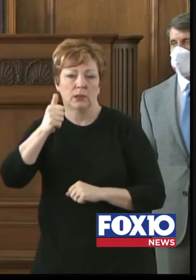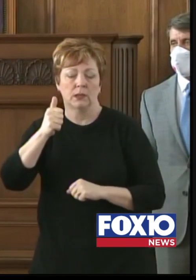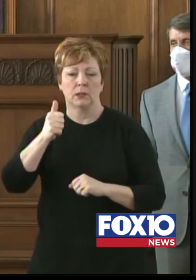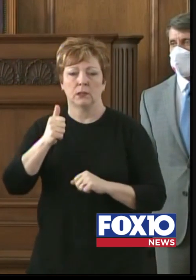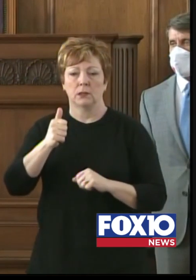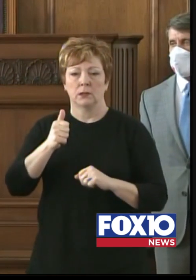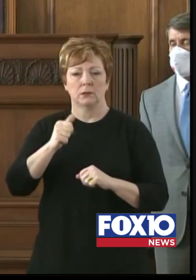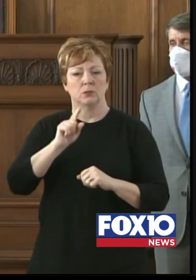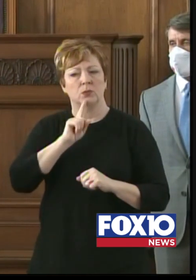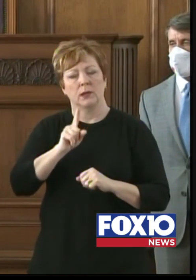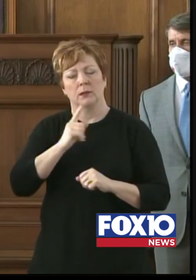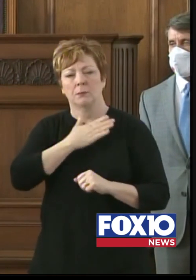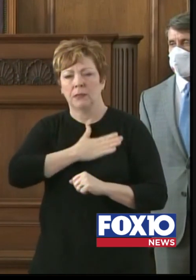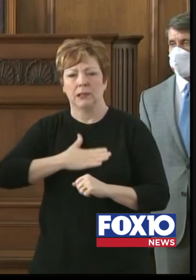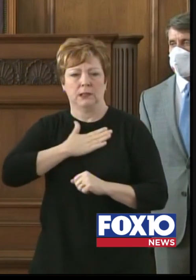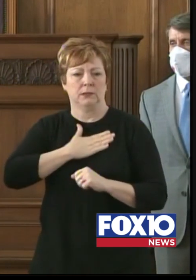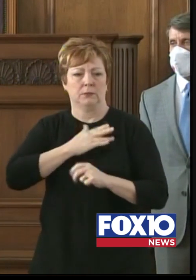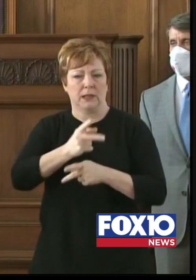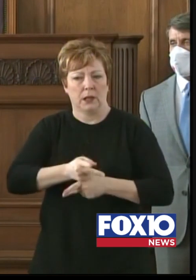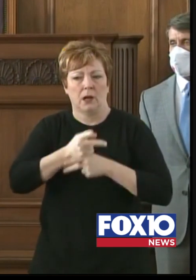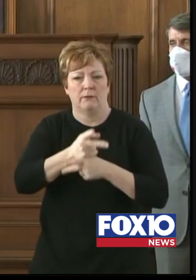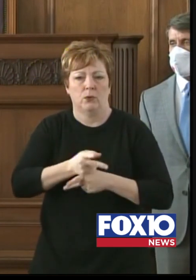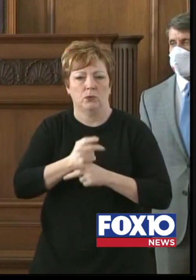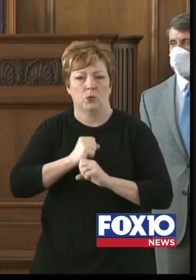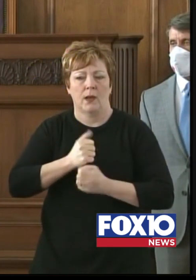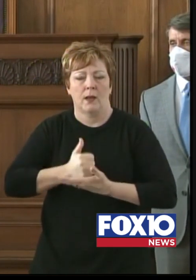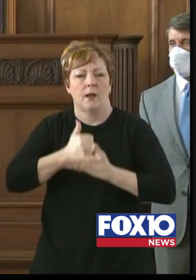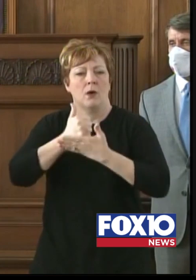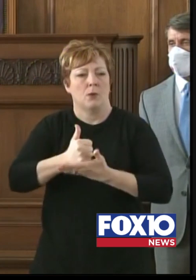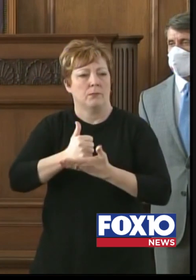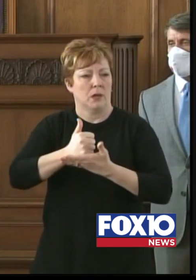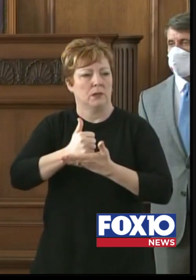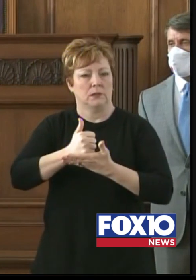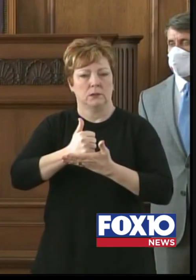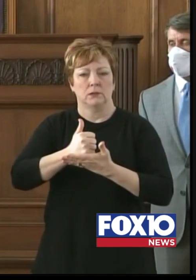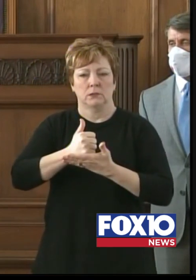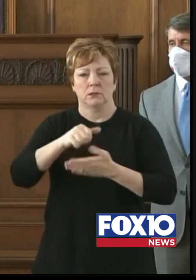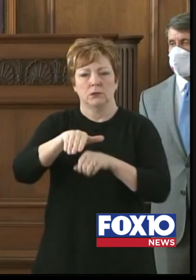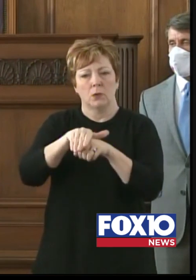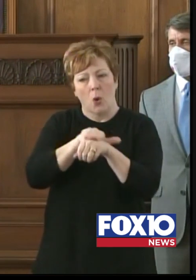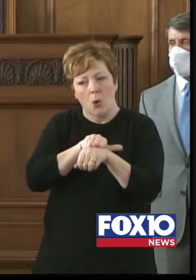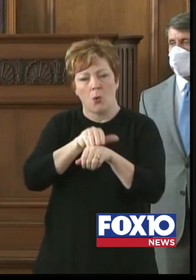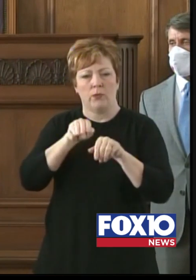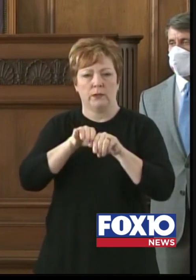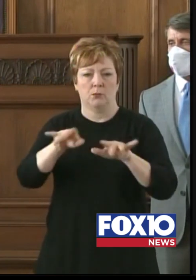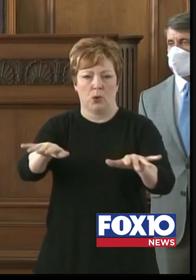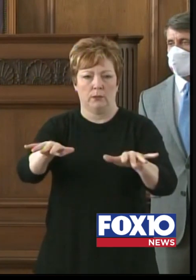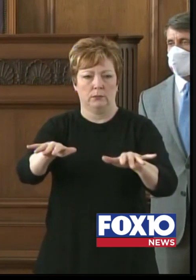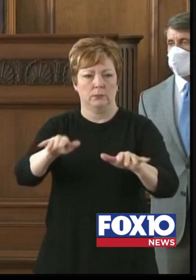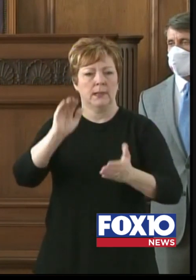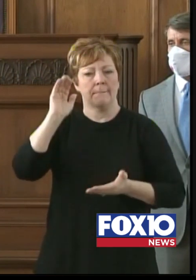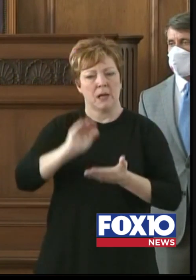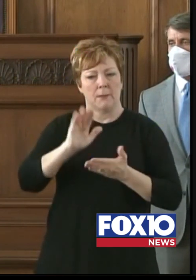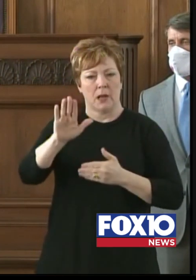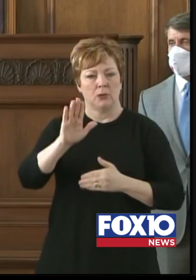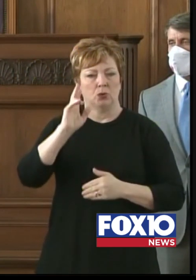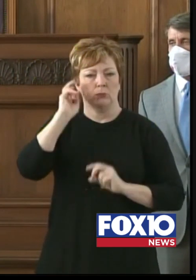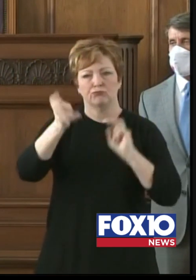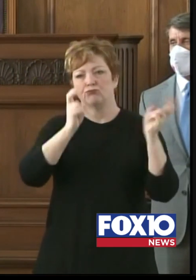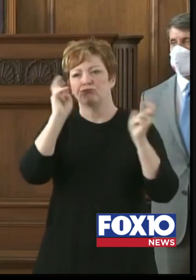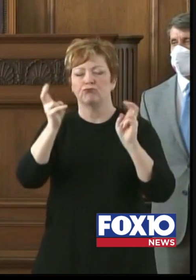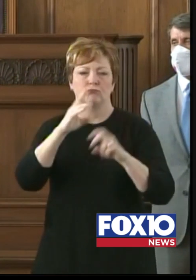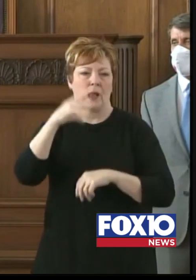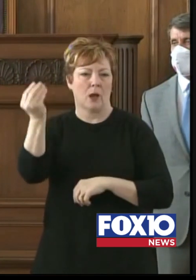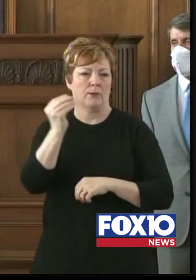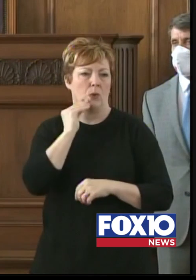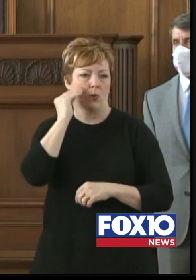in slowing down the spread of COVID-19 by minimizing travel outside the home. You will be urged to wear